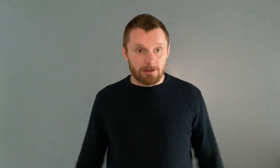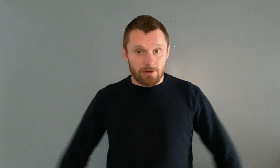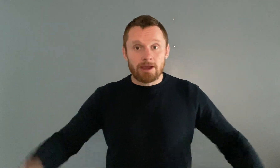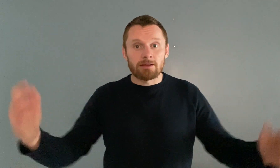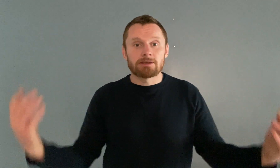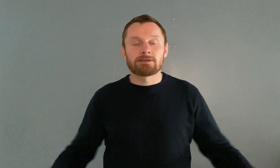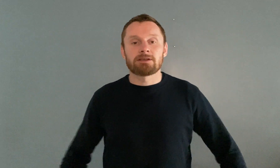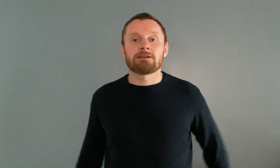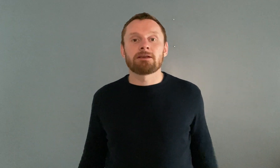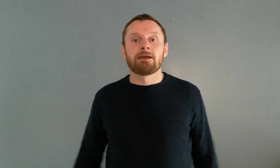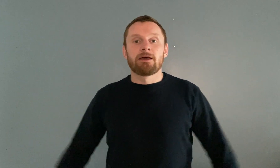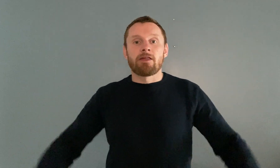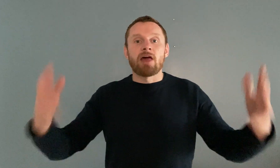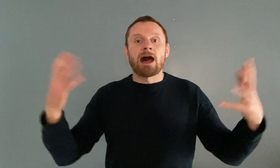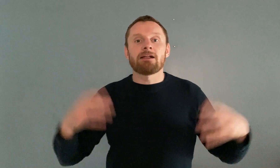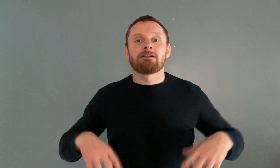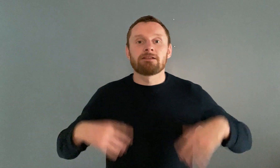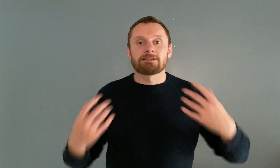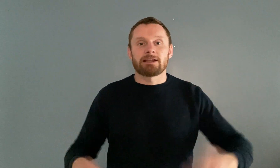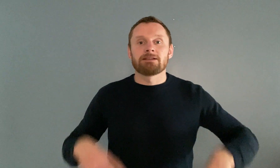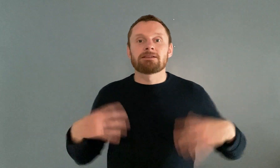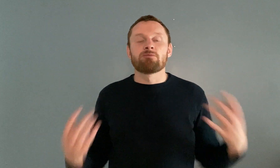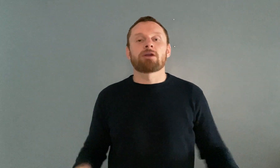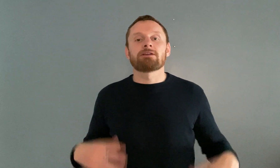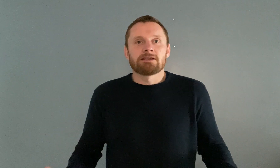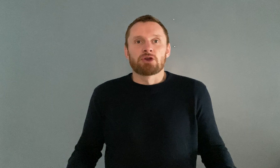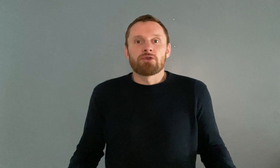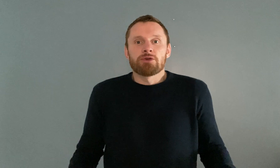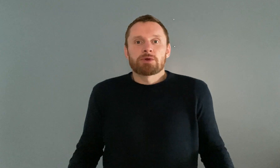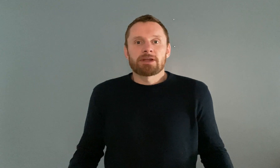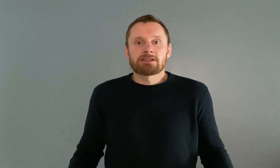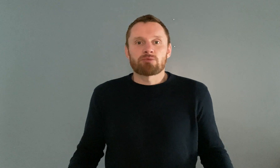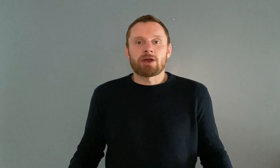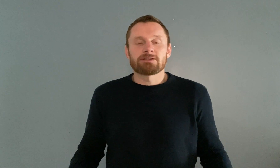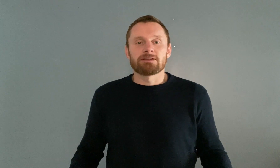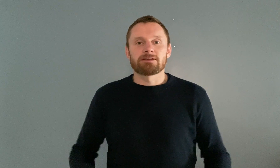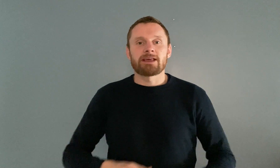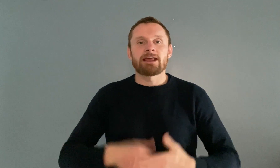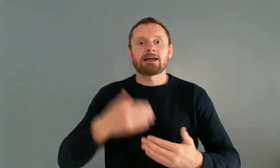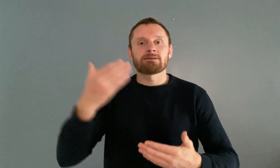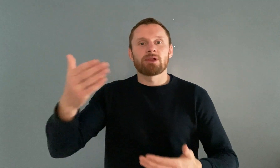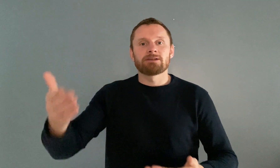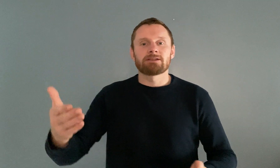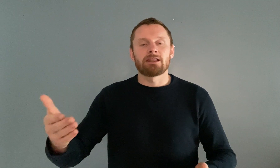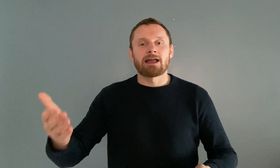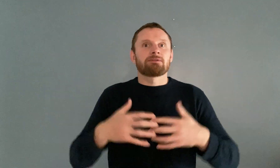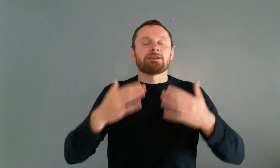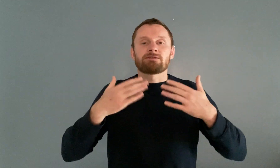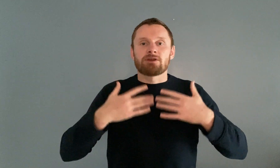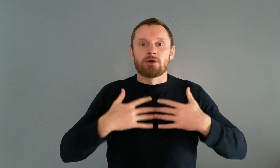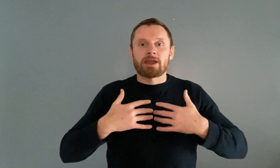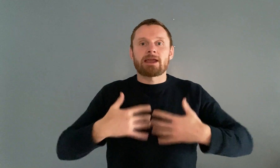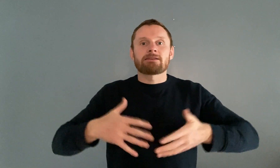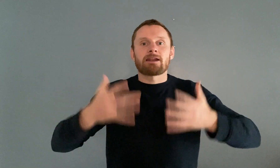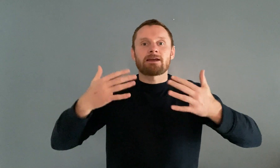okay let's see that let's get it into the body it's good that you can express this so then it has a place to land it's okay that i